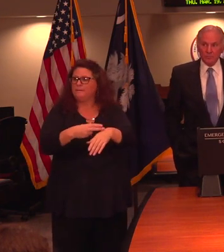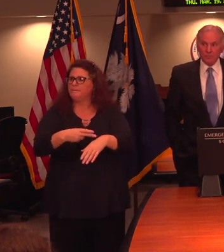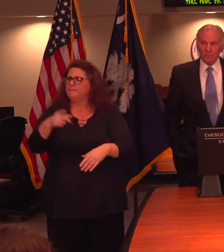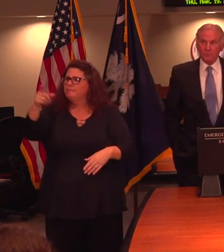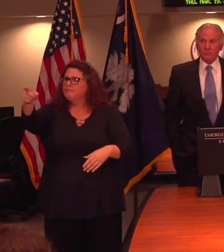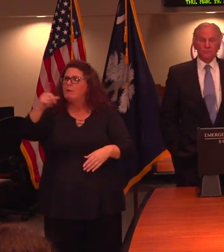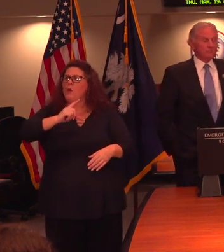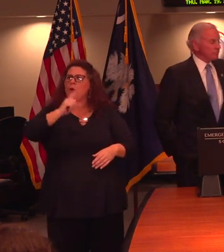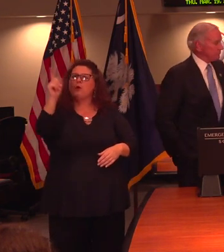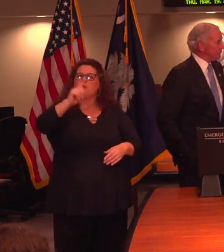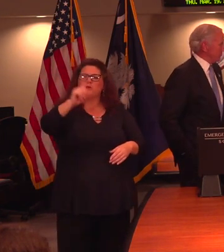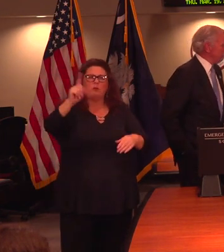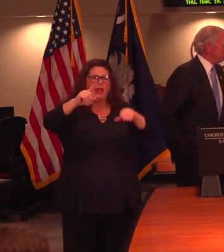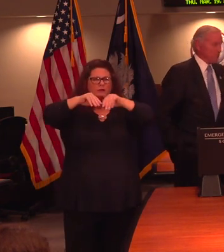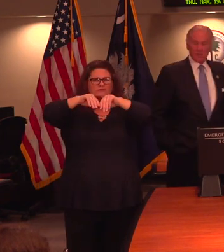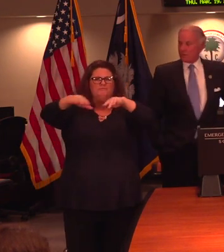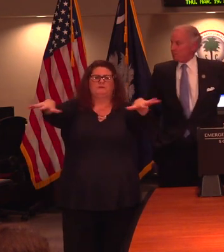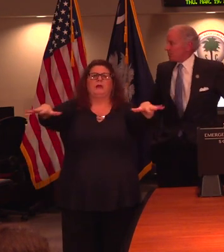pardon? Where have you seen the community spread?